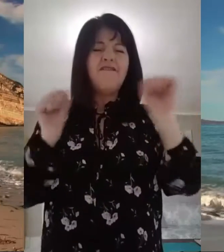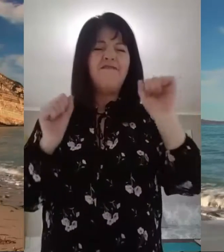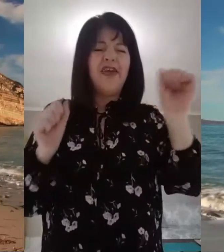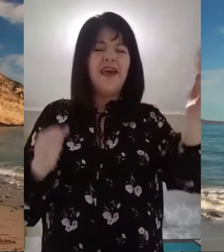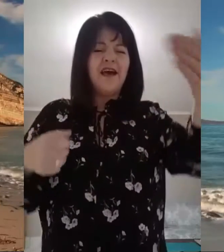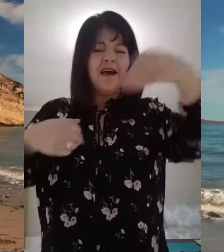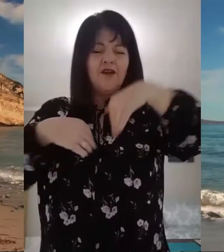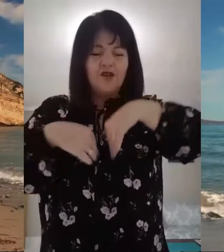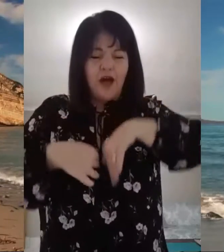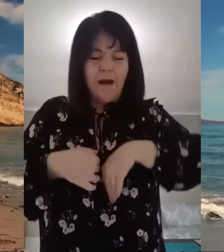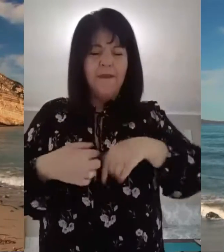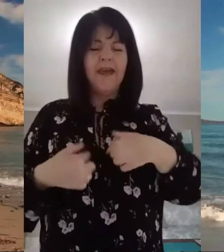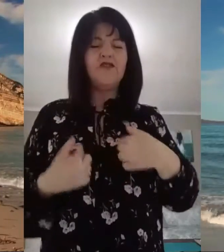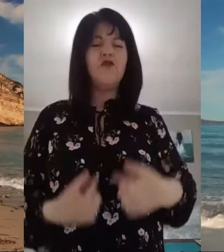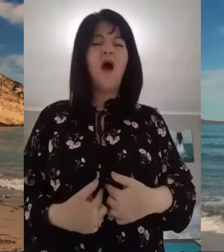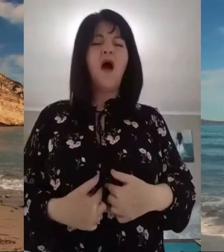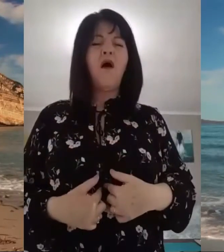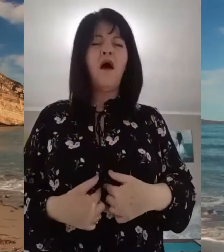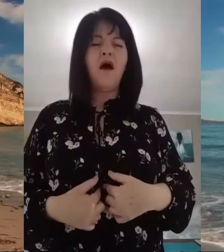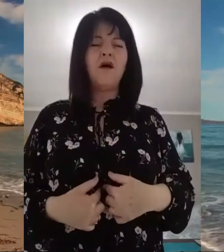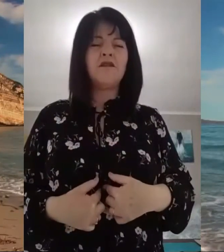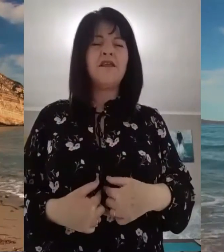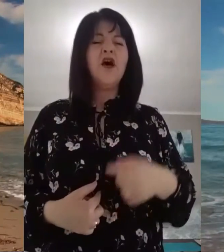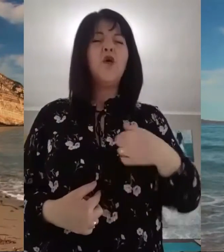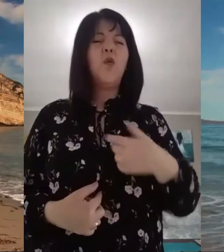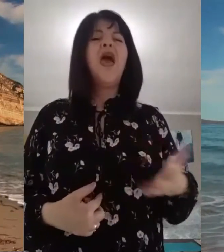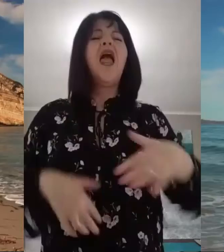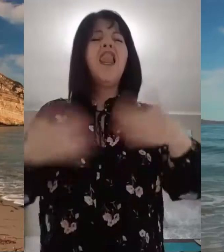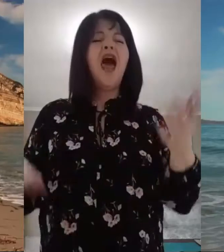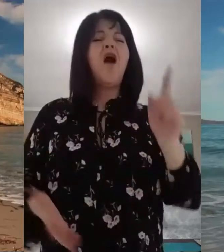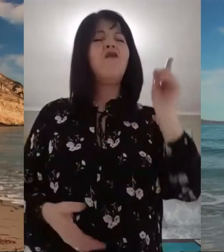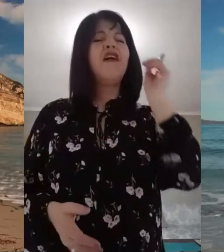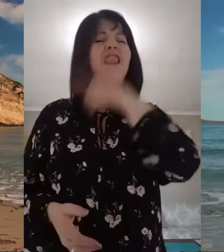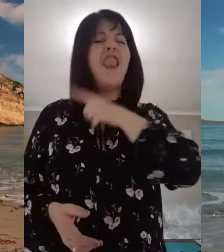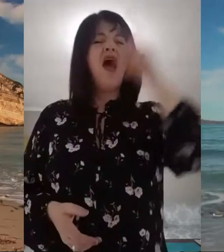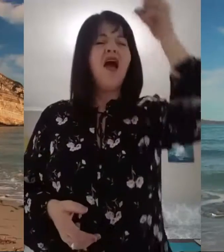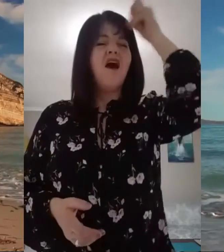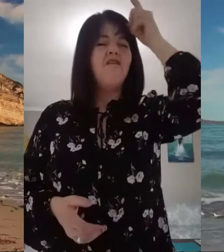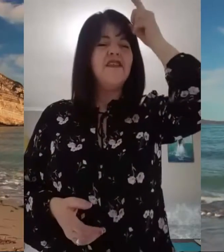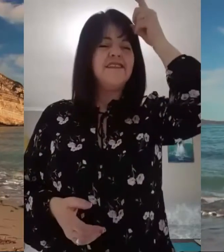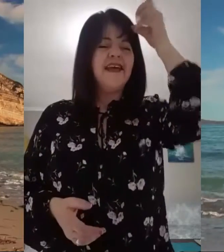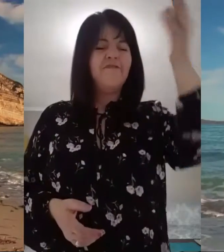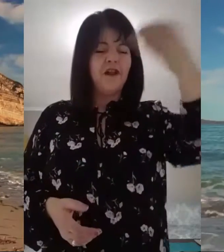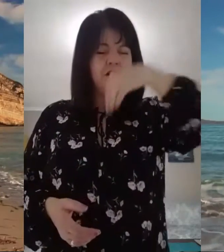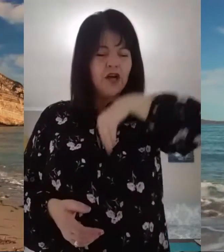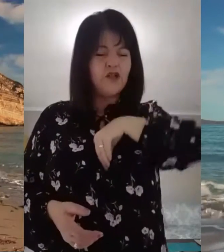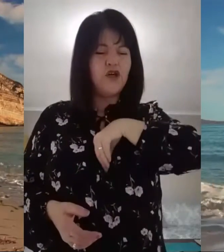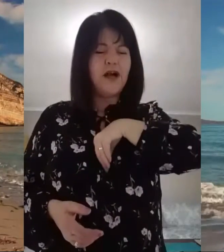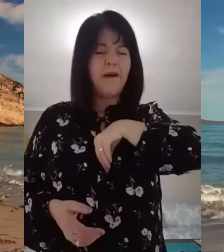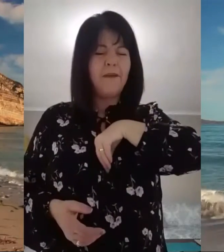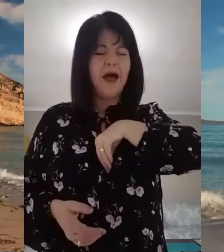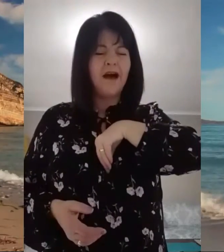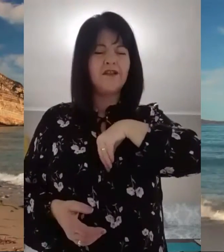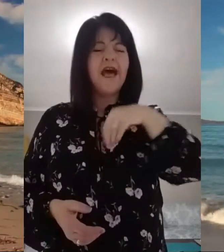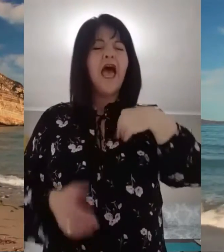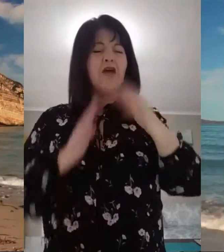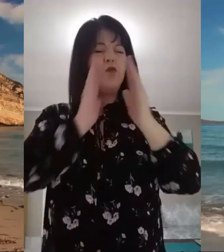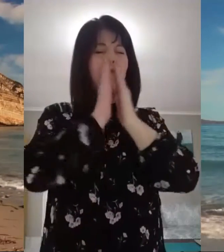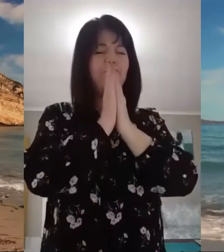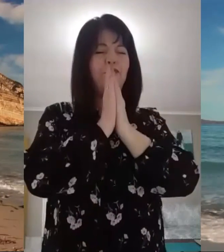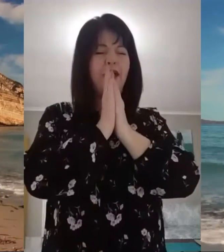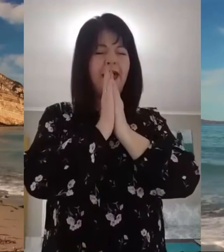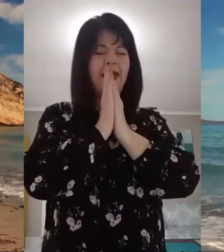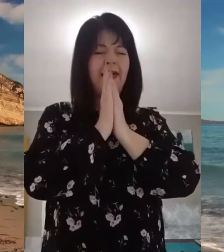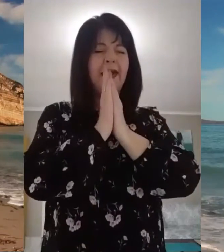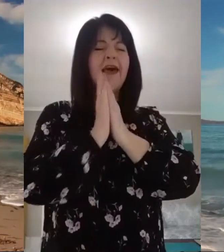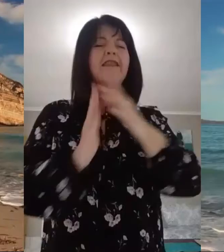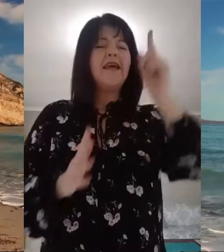fear to come into our hearts. We allow the lie of the devil to come out. And